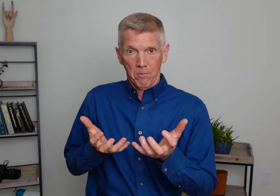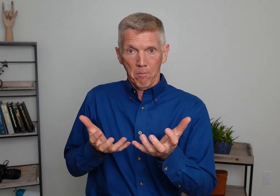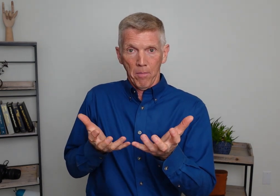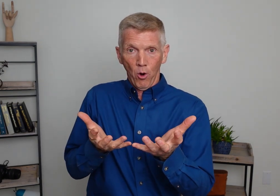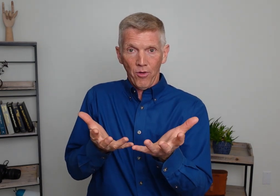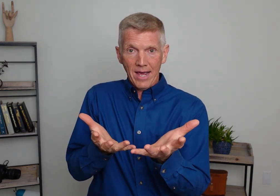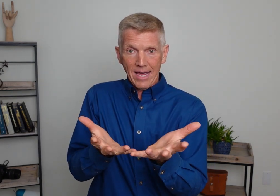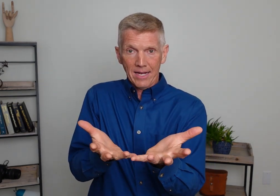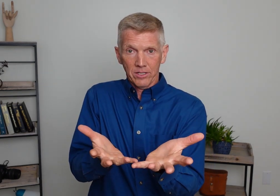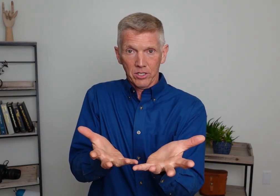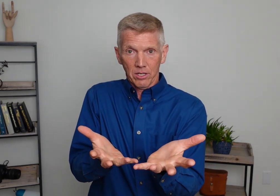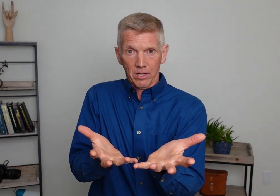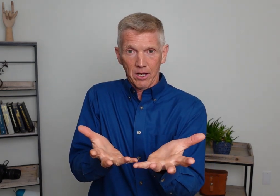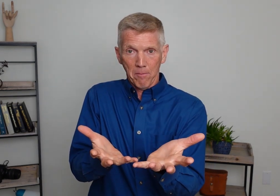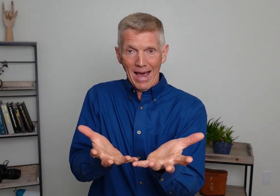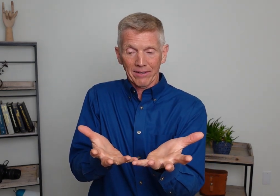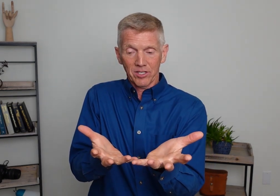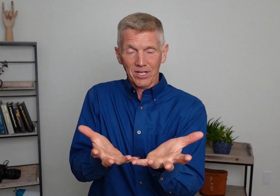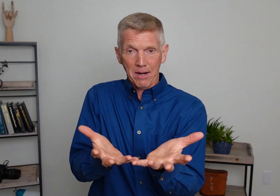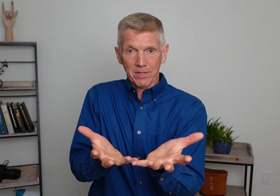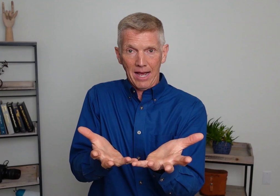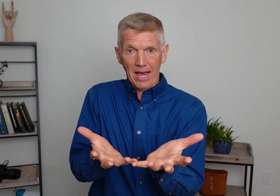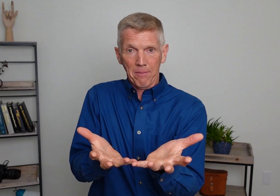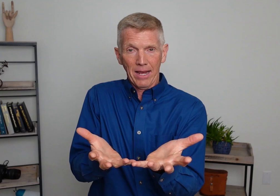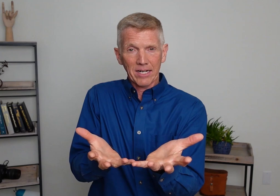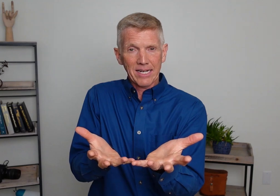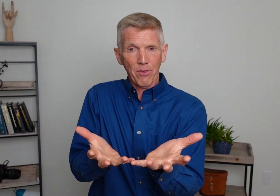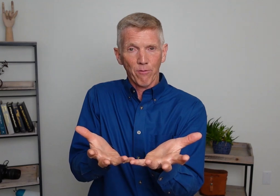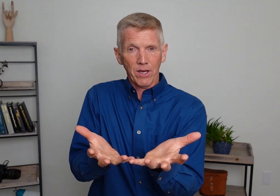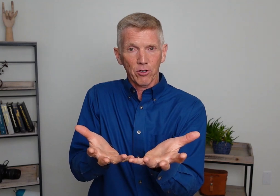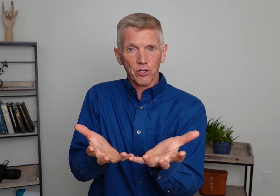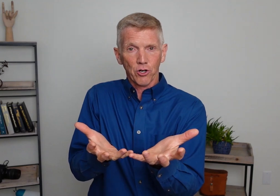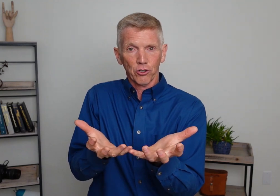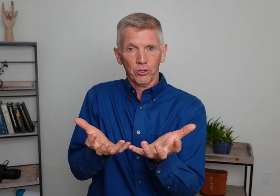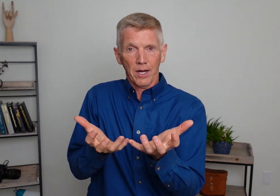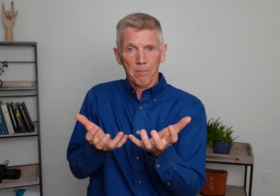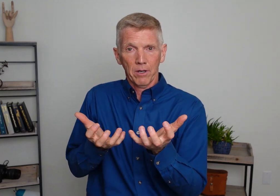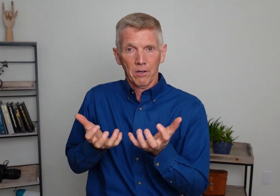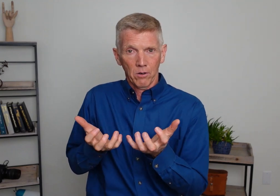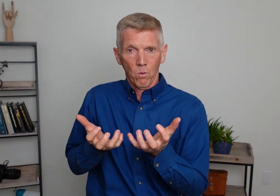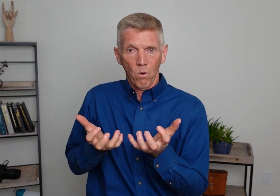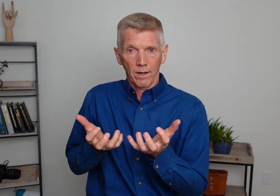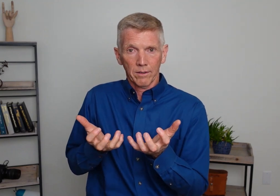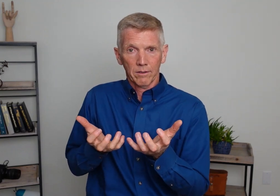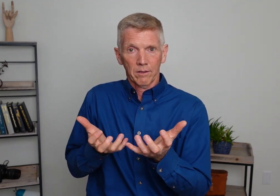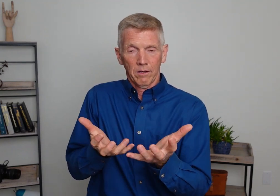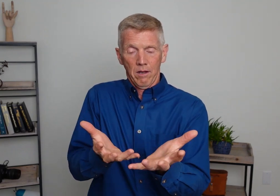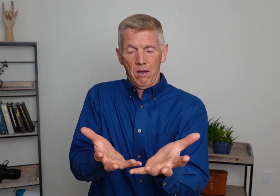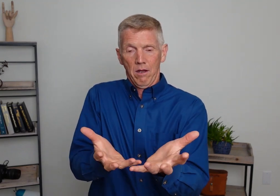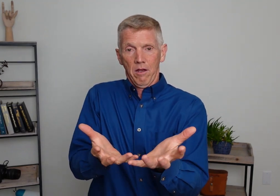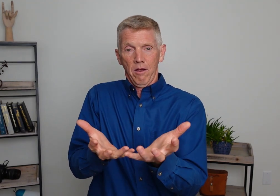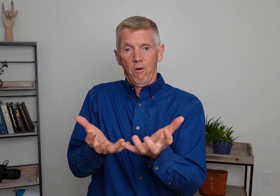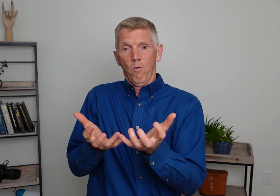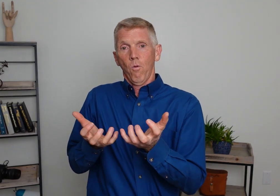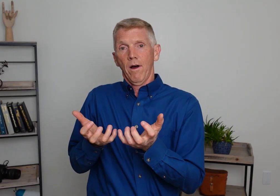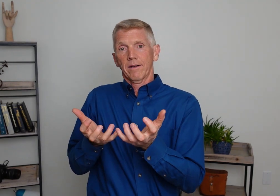Both hands come back at the same time. And you see how the fingers curled up? Want. Want.